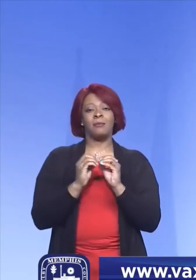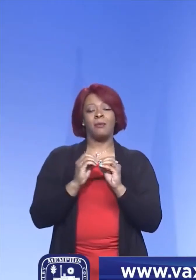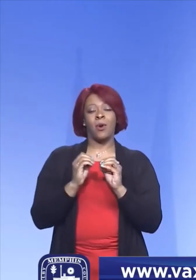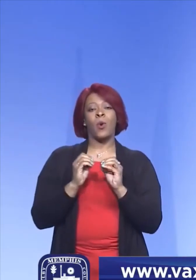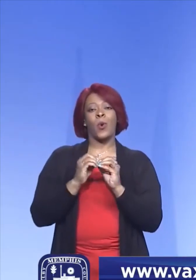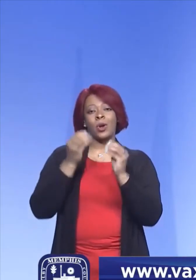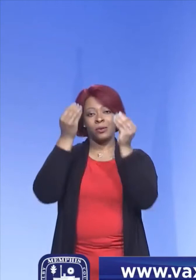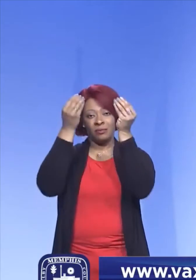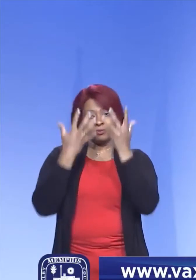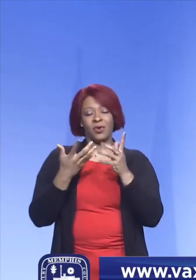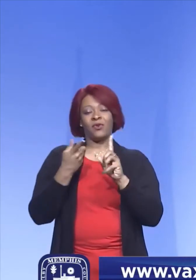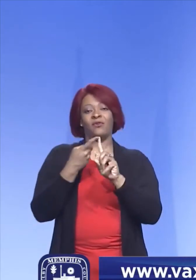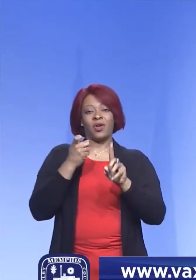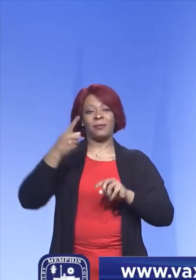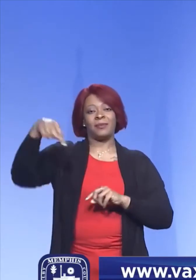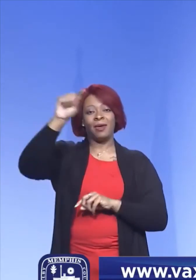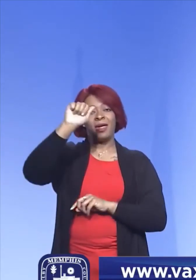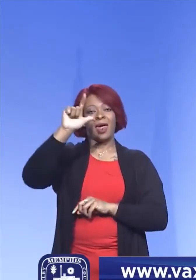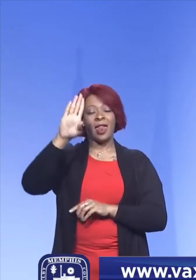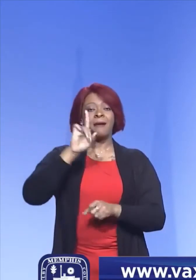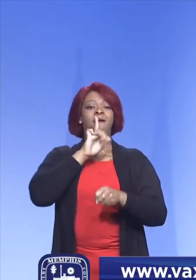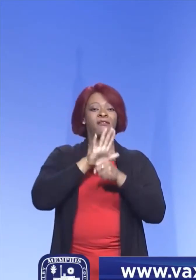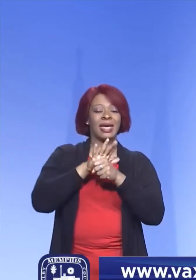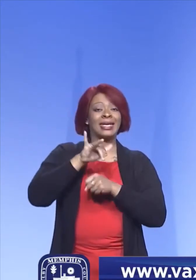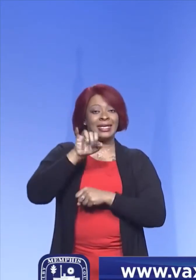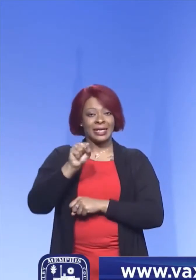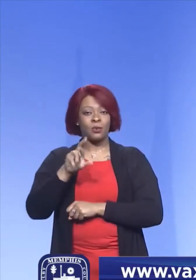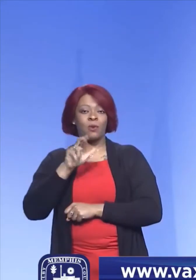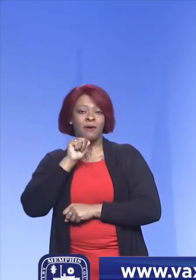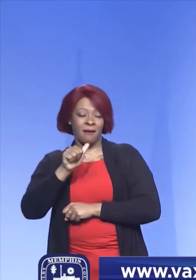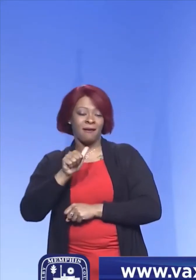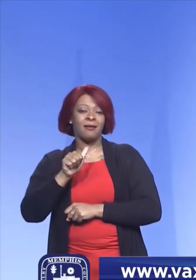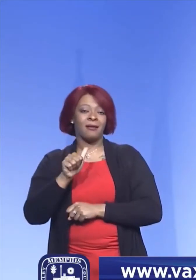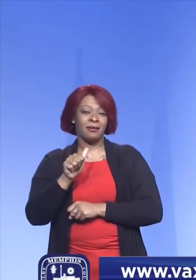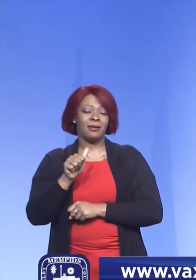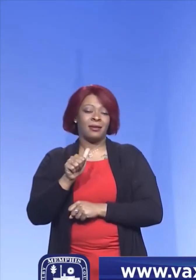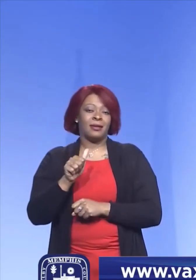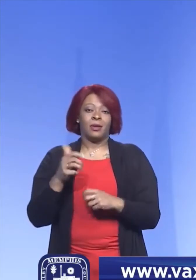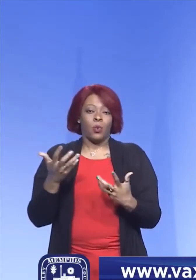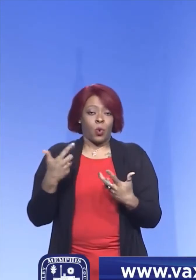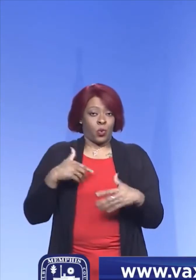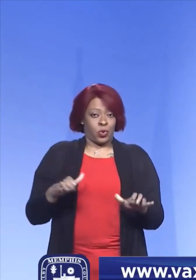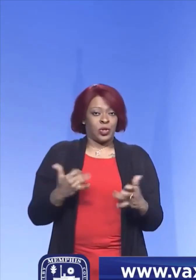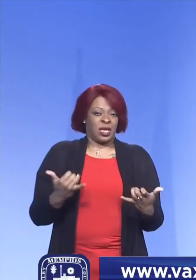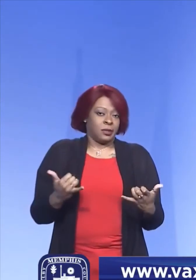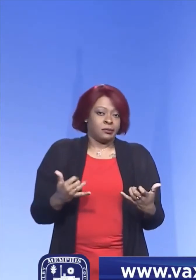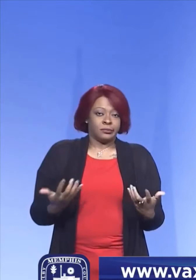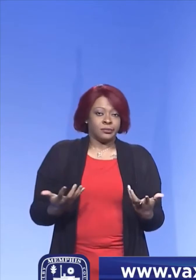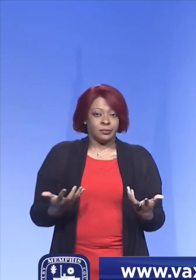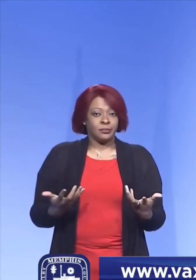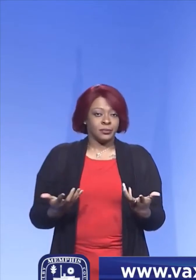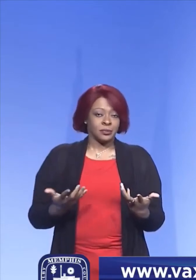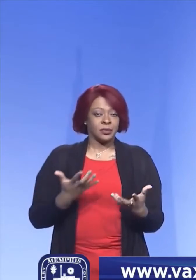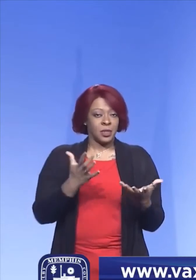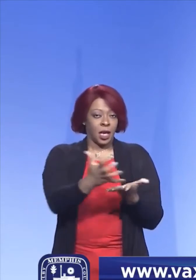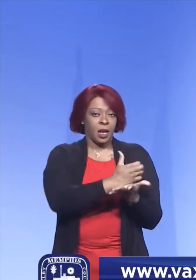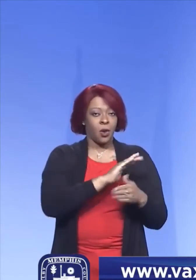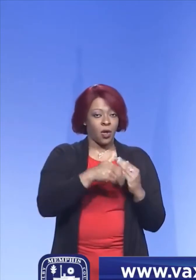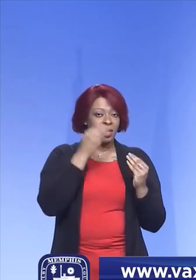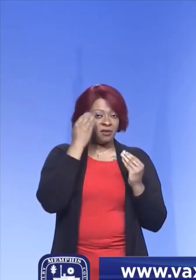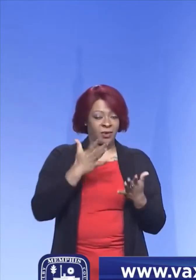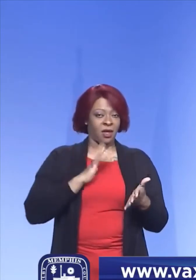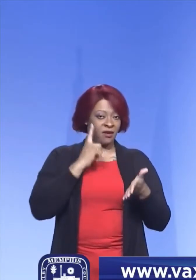from those other laboratories saying, yes, it is. But what we're doing right now is to get all the information in our